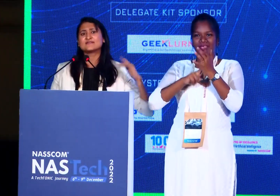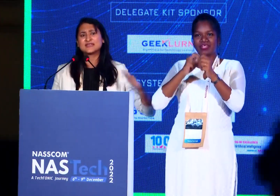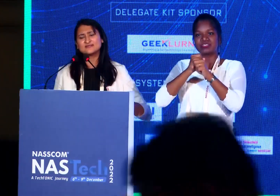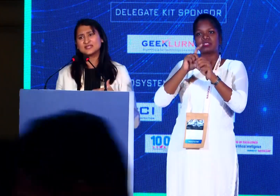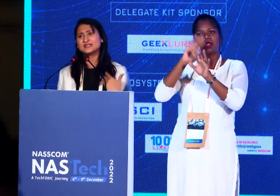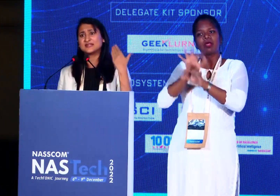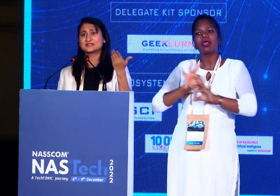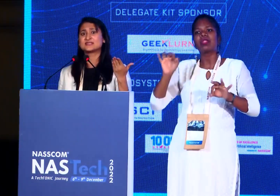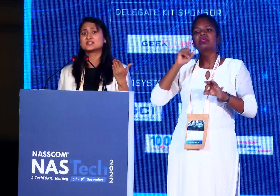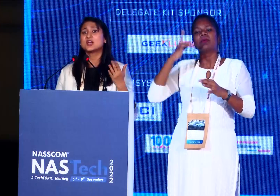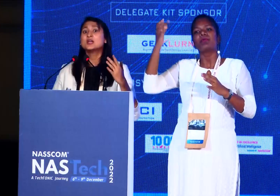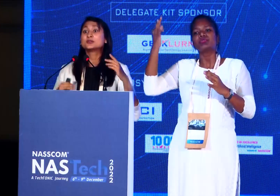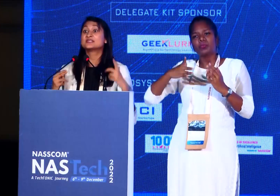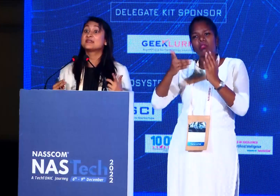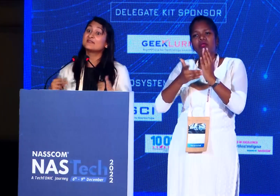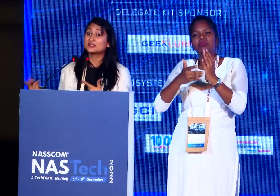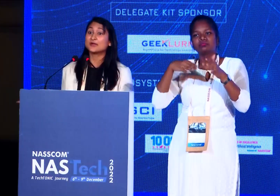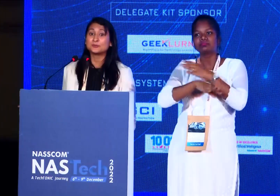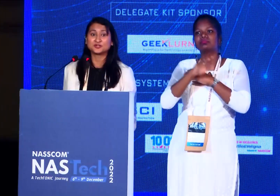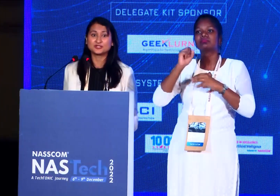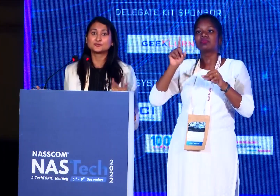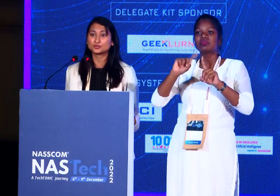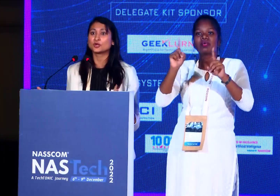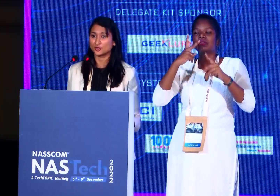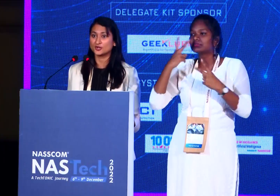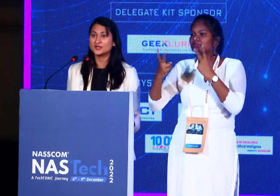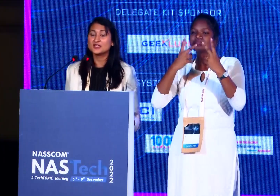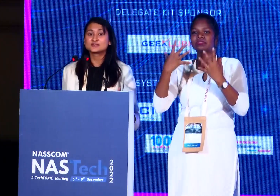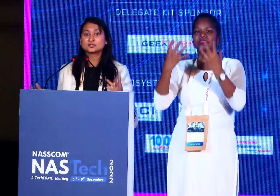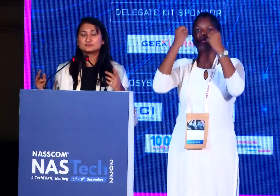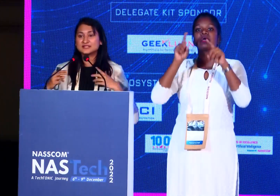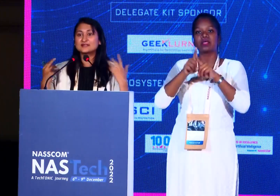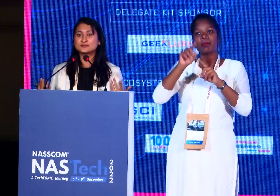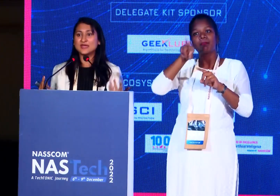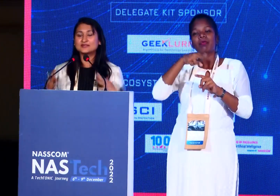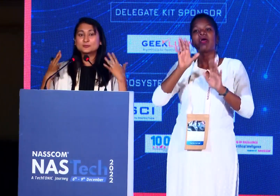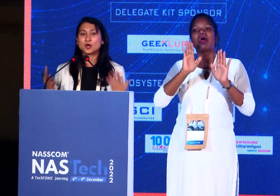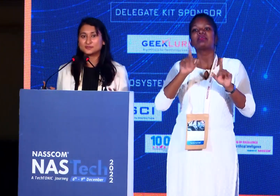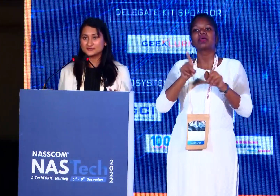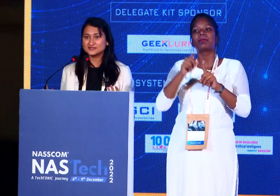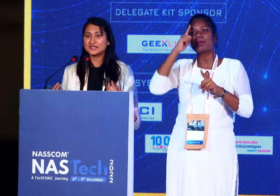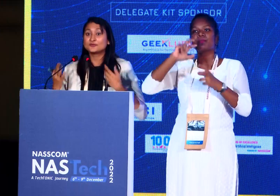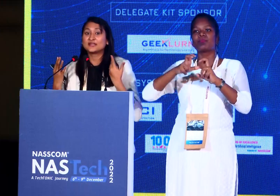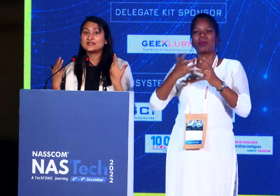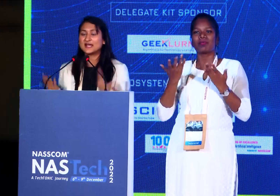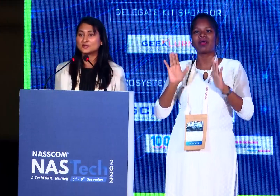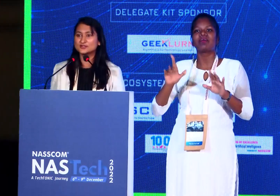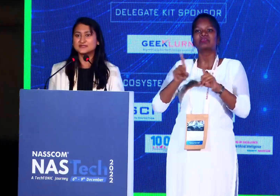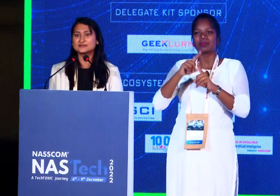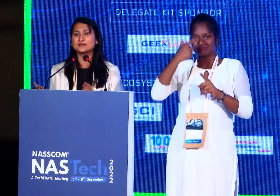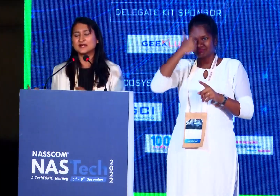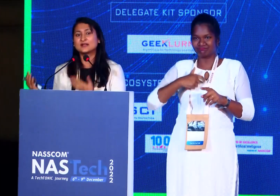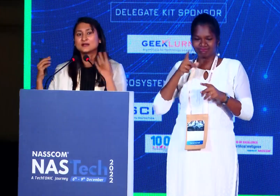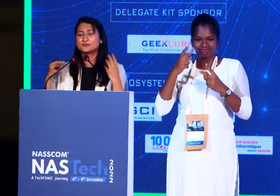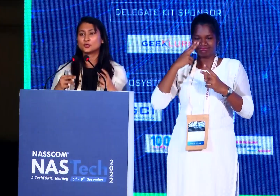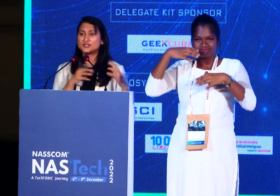done at a very, very later stage to decide whether to amputate a foot or not. So that is where the problem is. If you can diagnose